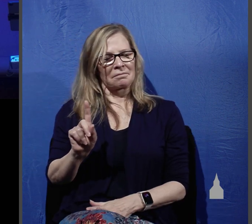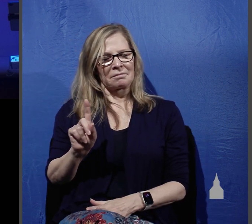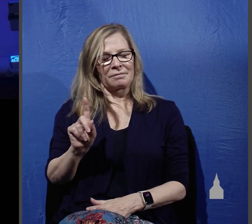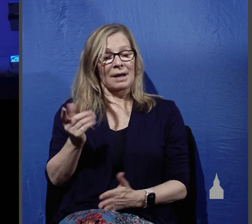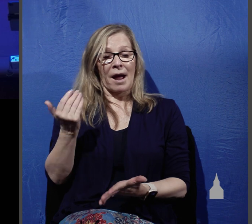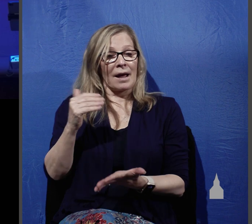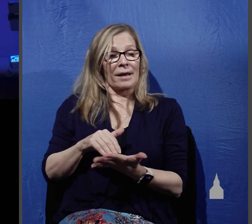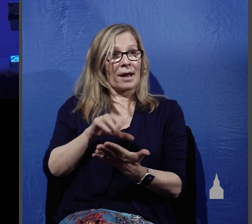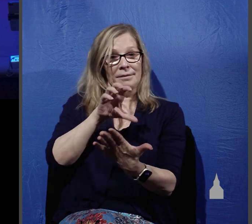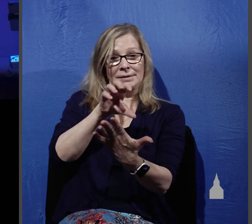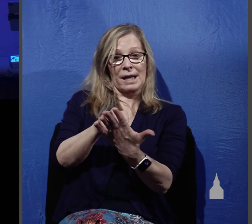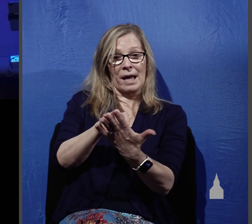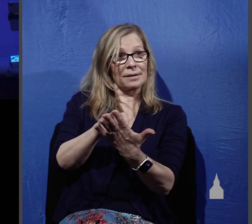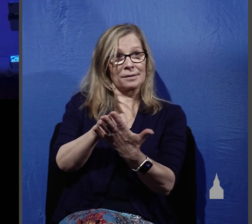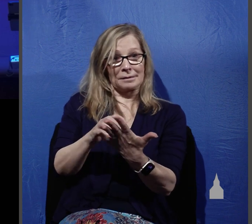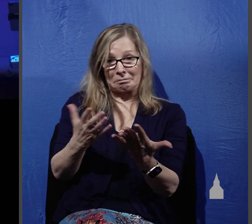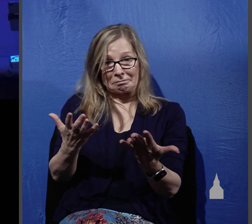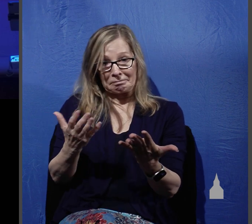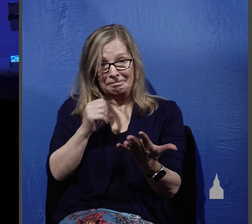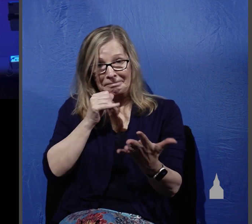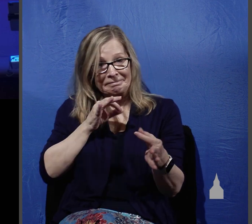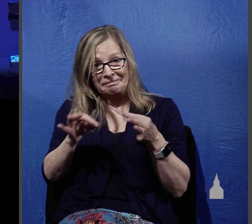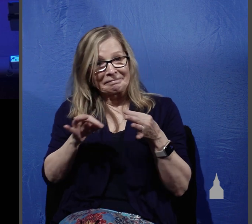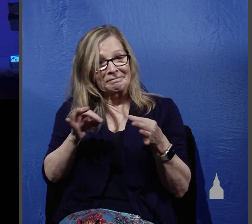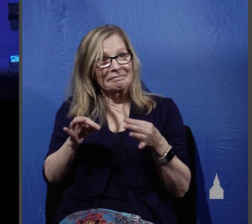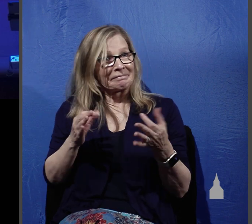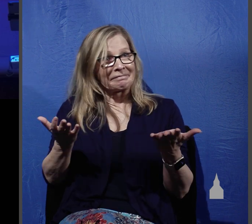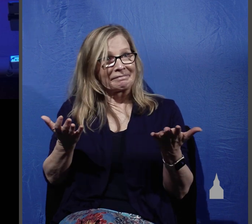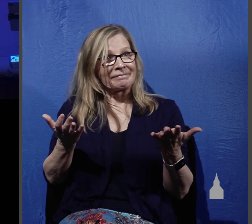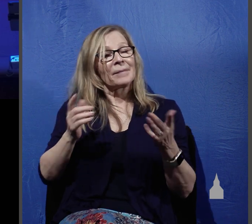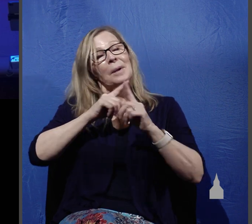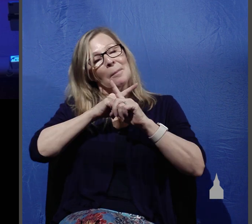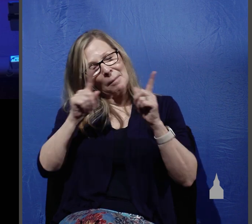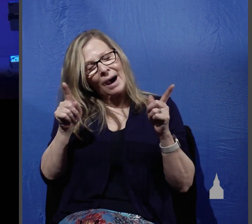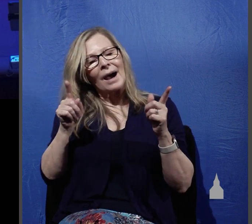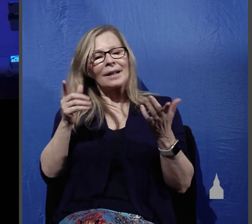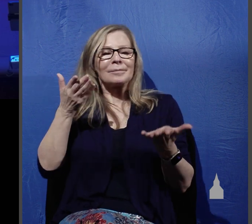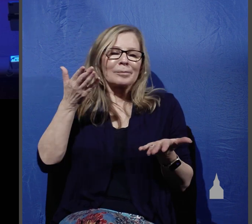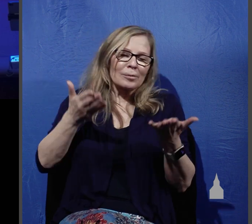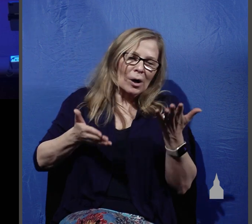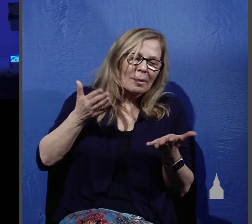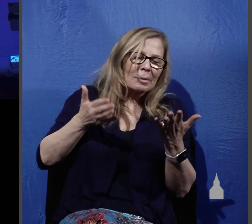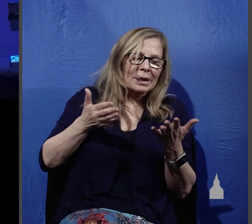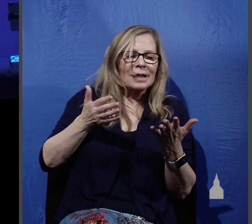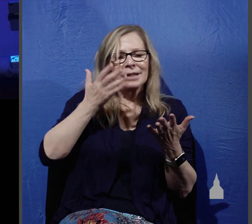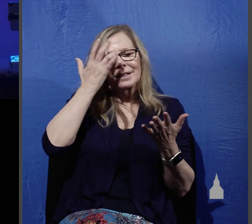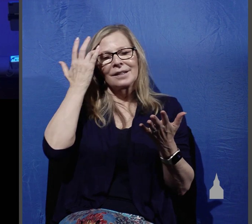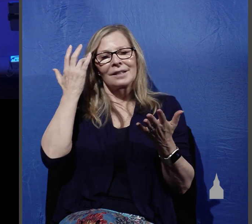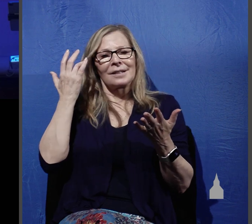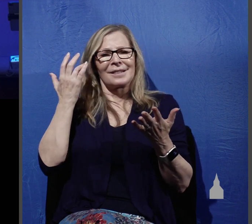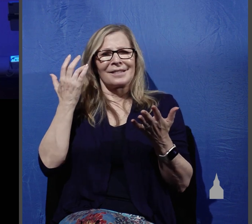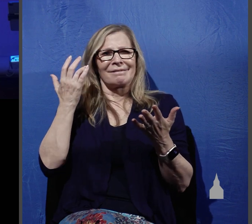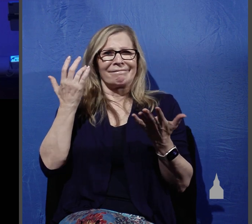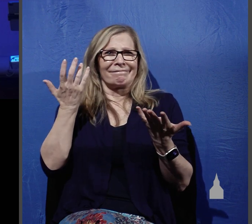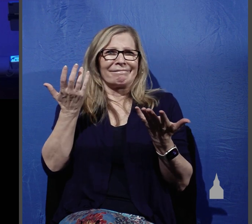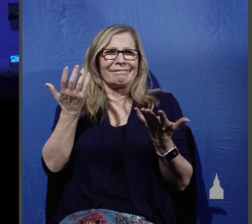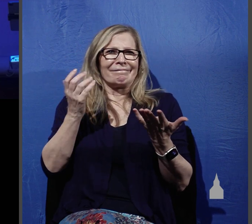doesn't say? But most likely, folks, the reason the text doesn't say why is because it's so unnecessary